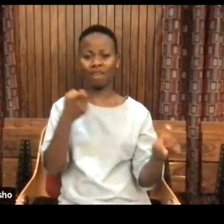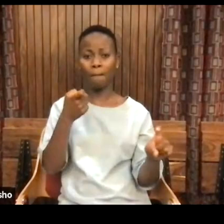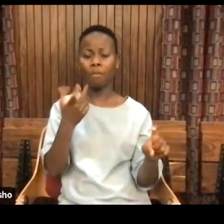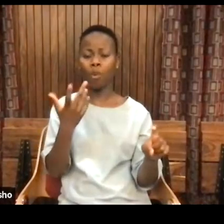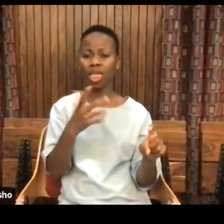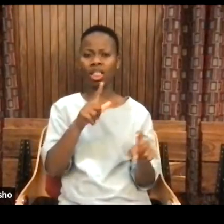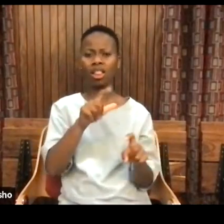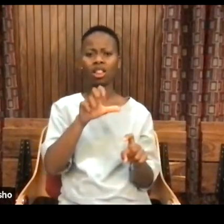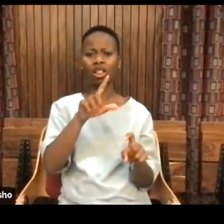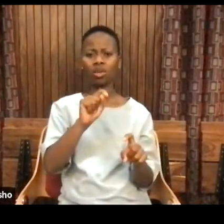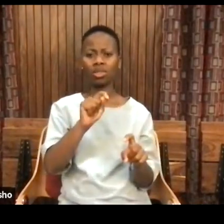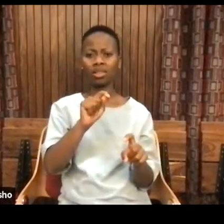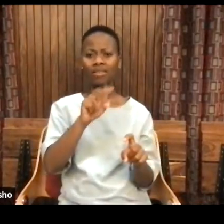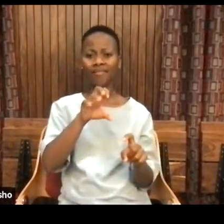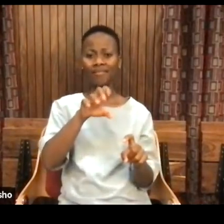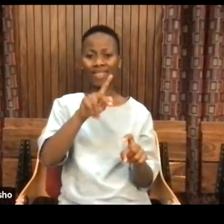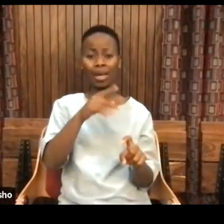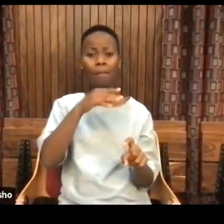means warrior.